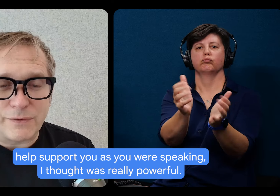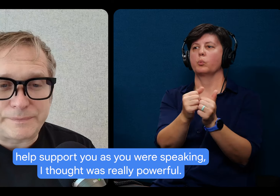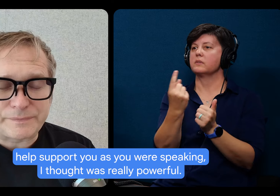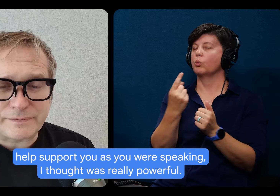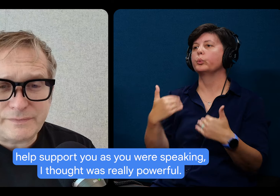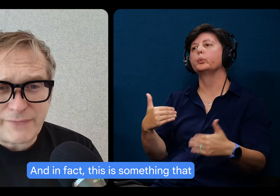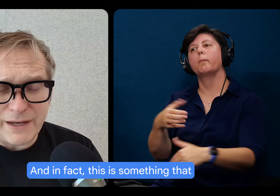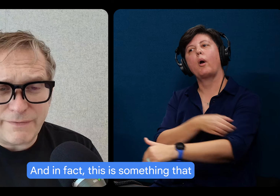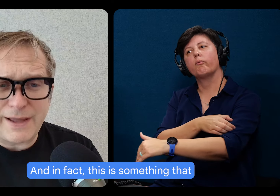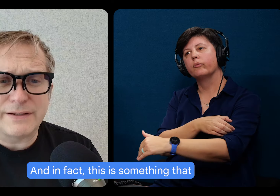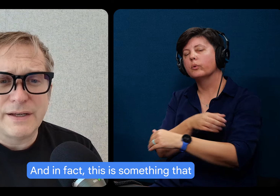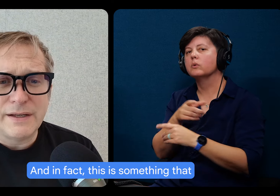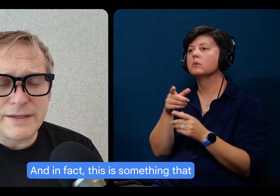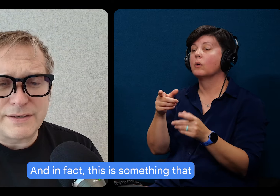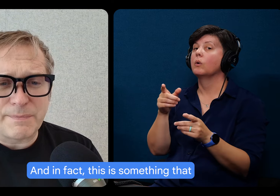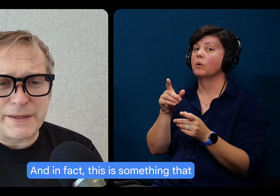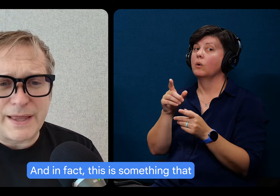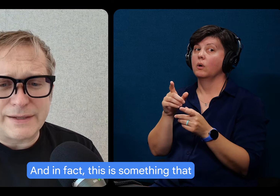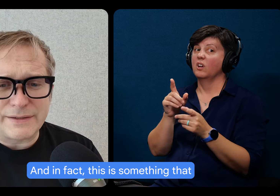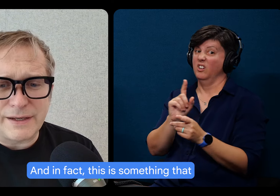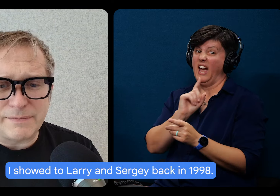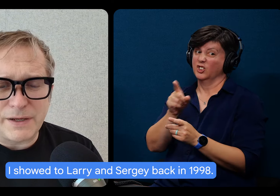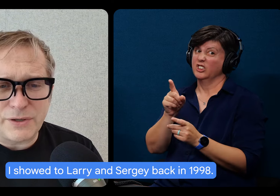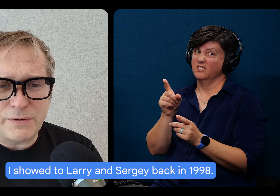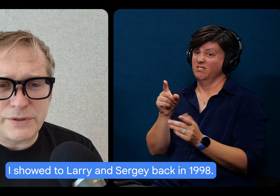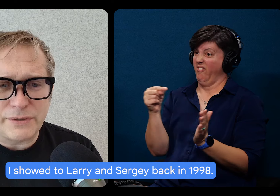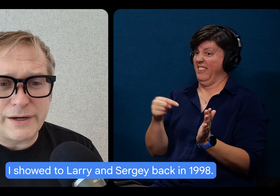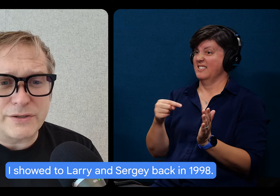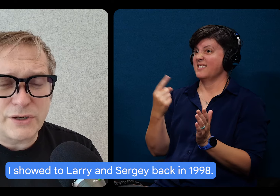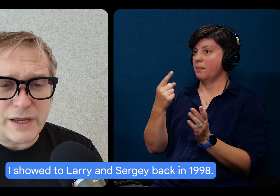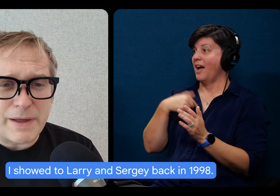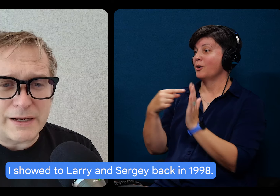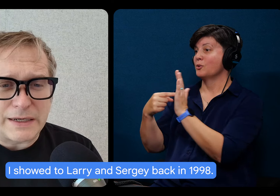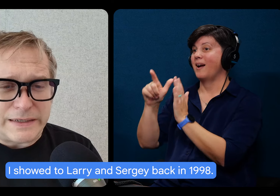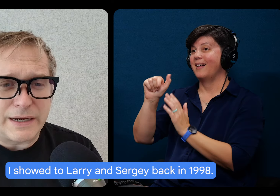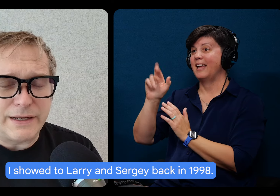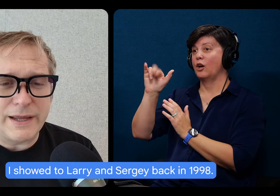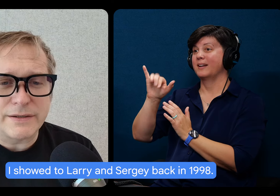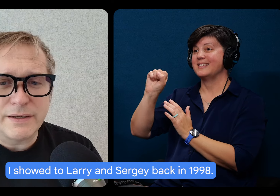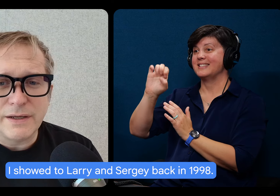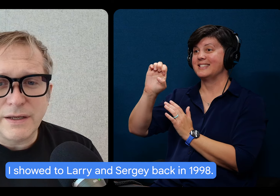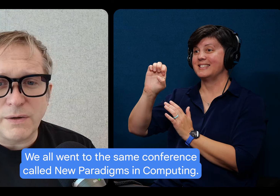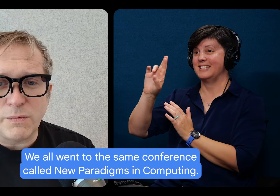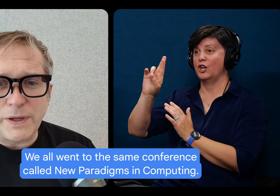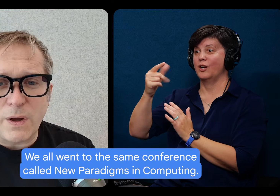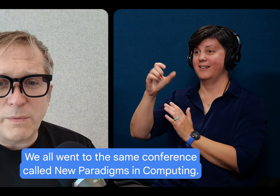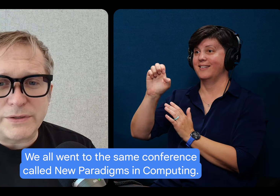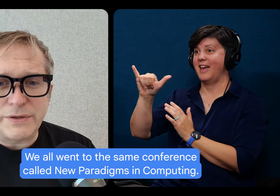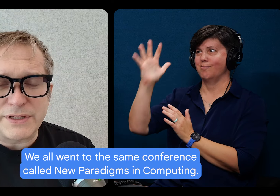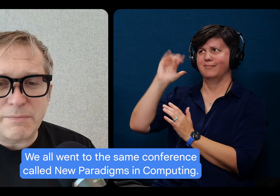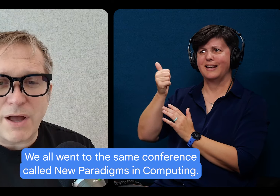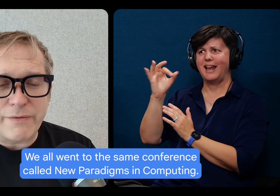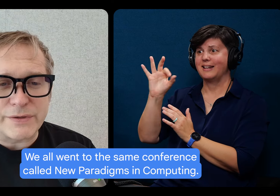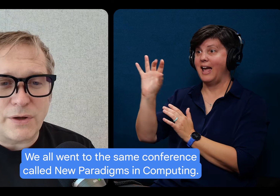powerful. And in fact, this is something that I showed to Larry and Sergey back in 1998. We all